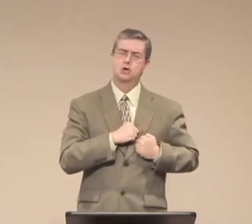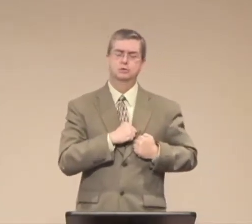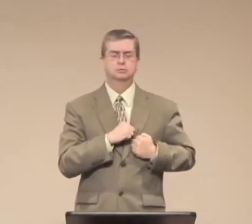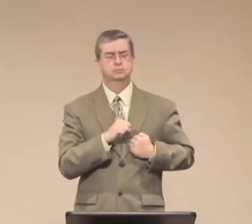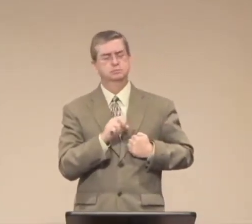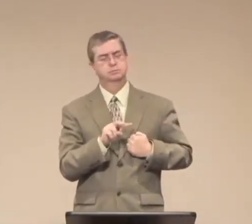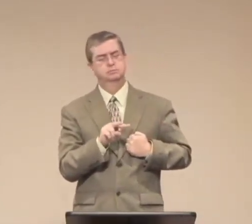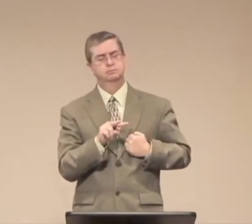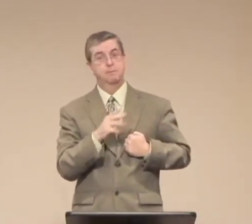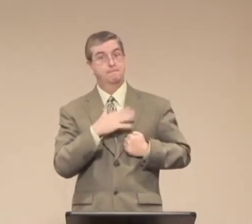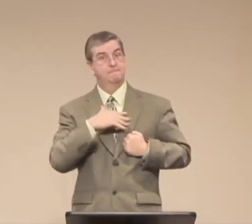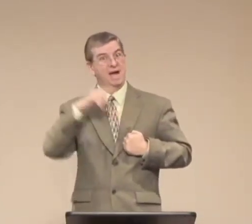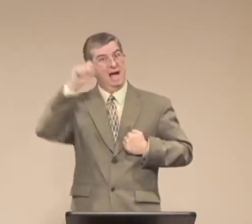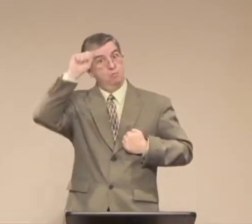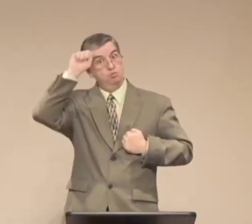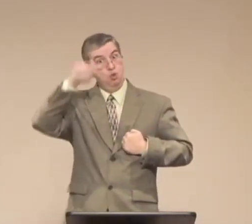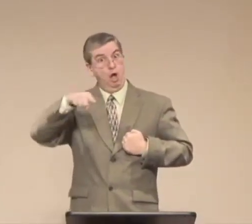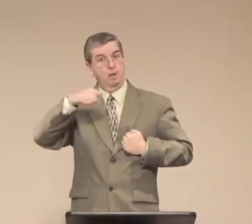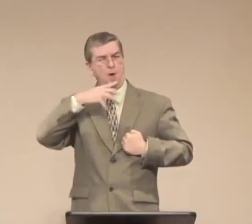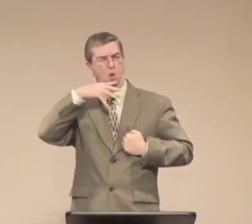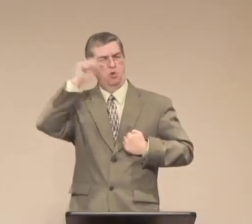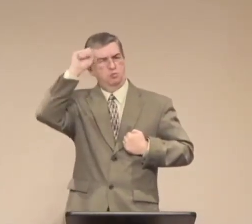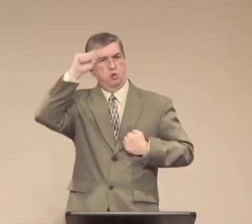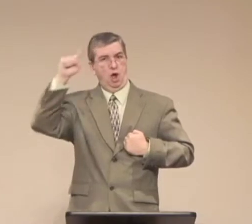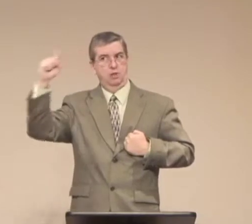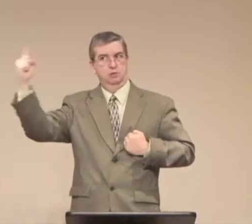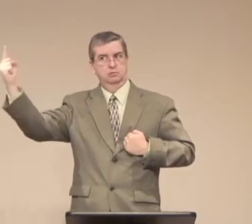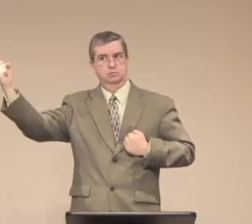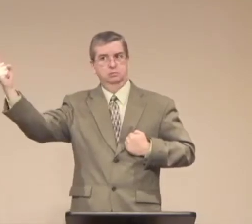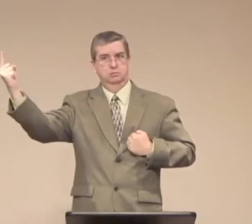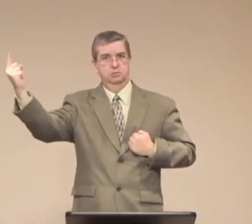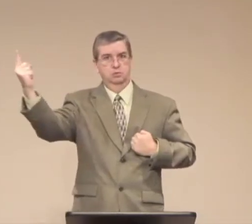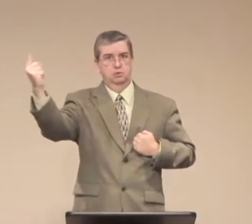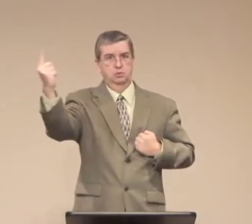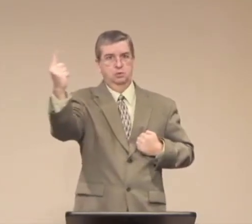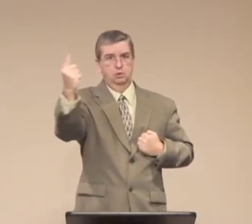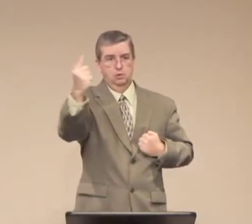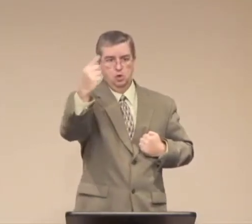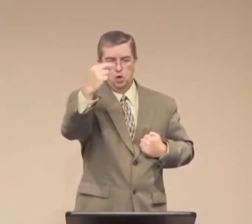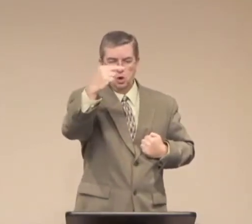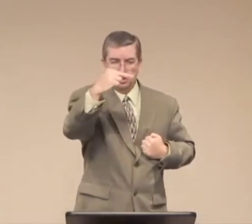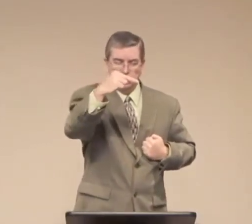Now, mind you, I was three bills at the time, but still there was something peaceful.